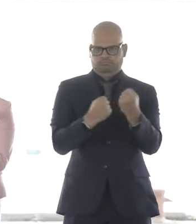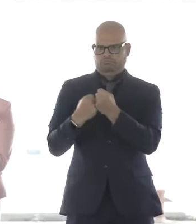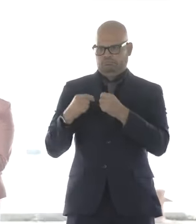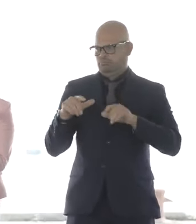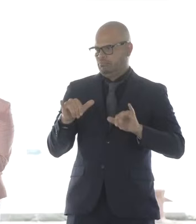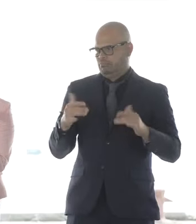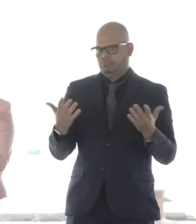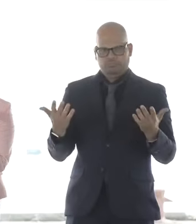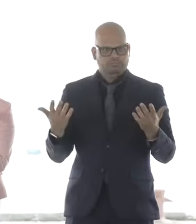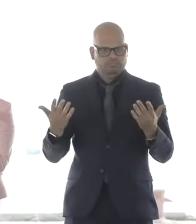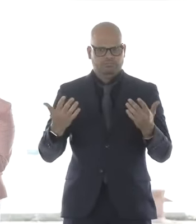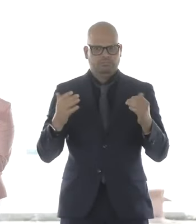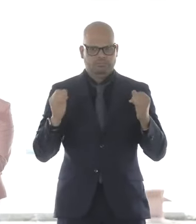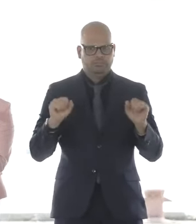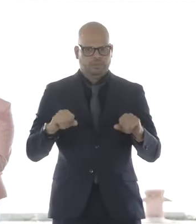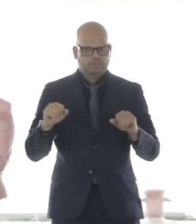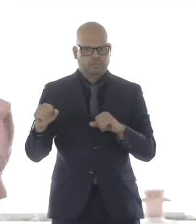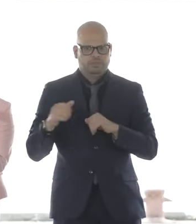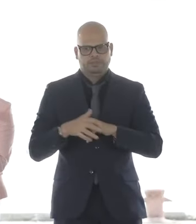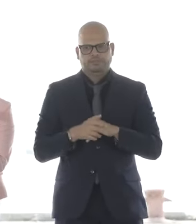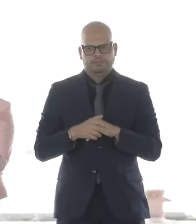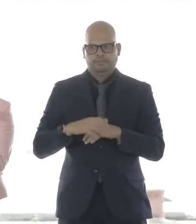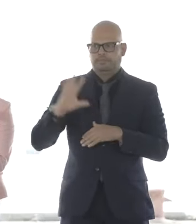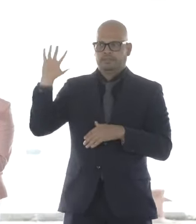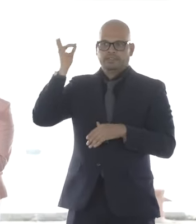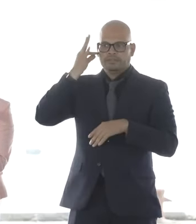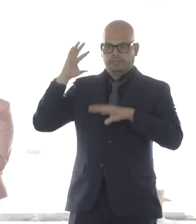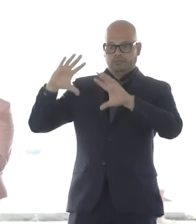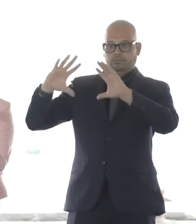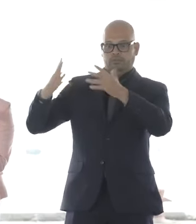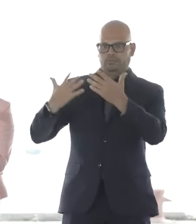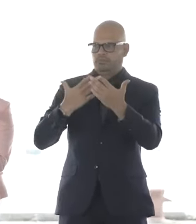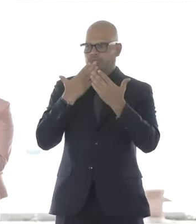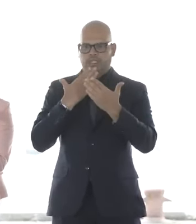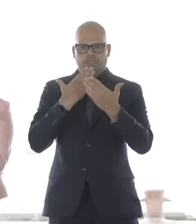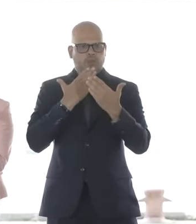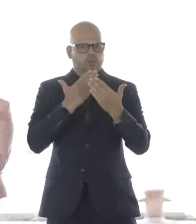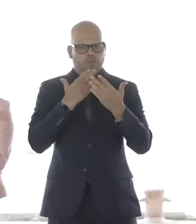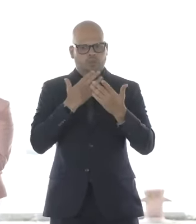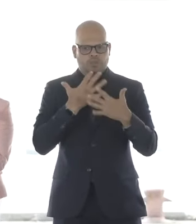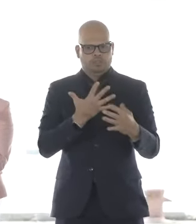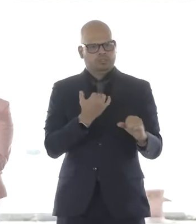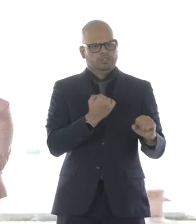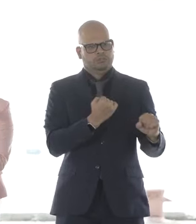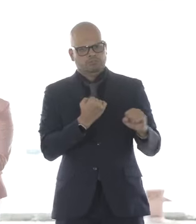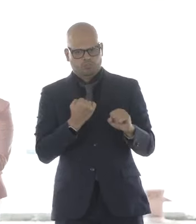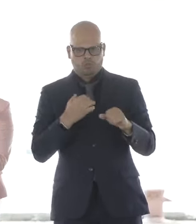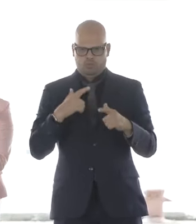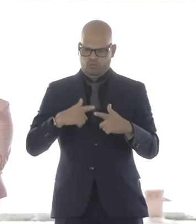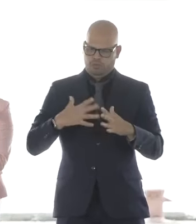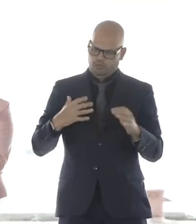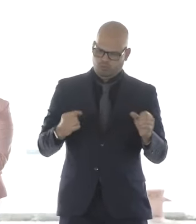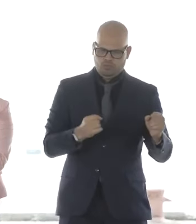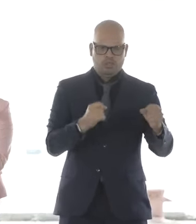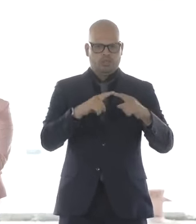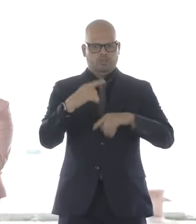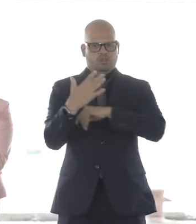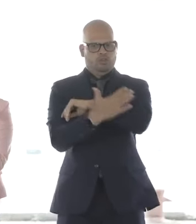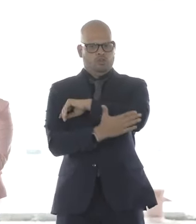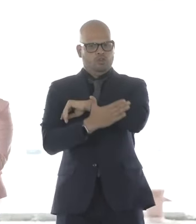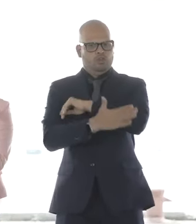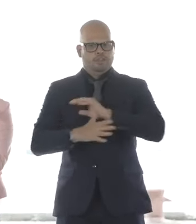when it comes to pushing on climate, leading on the very things that we're doing today. And we're grateful to them, including